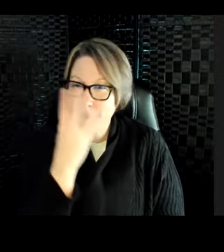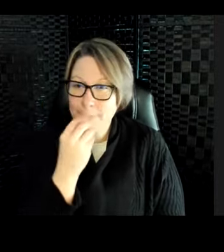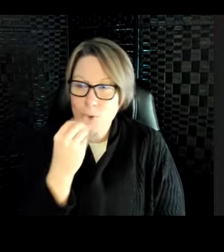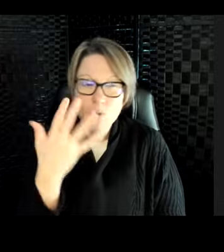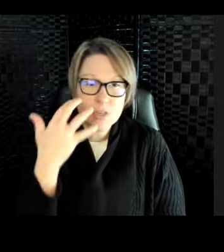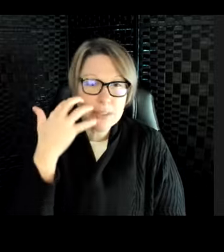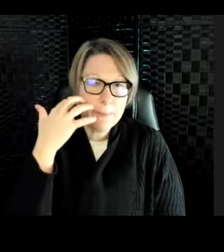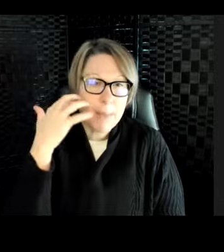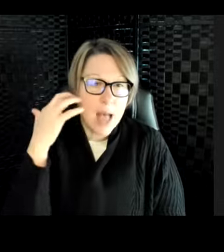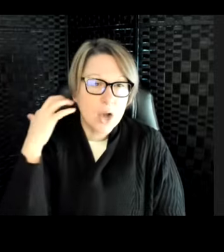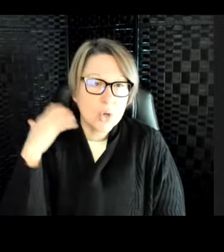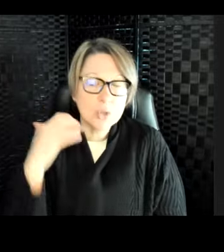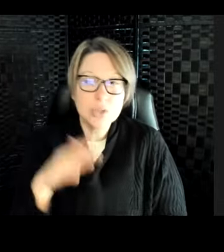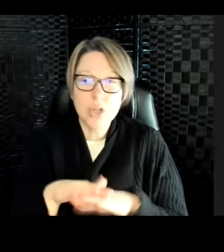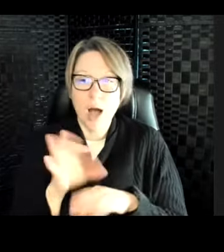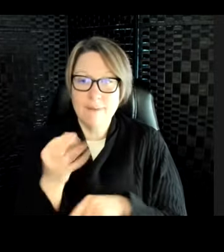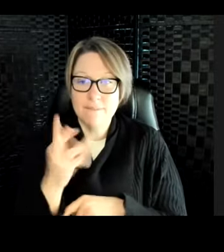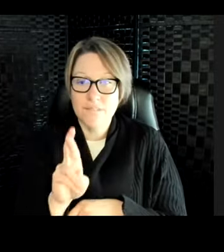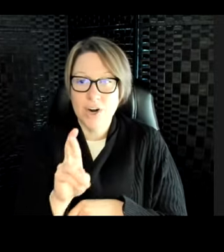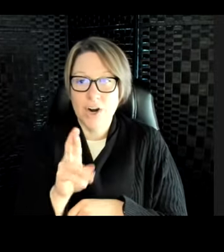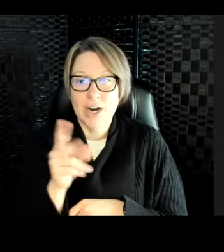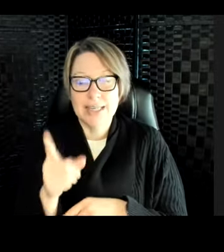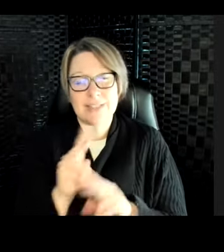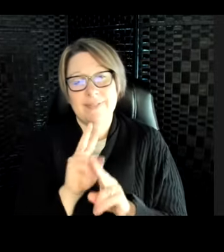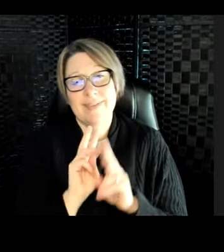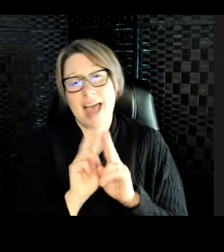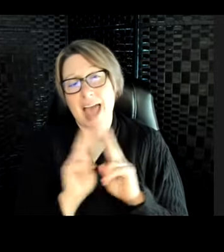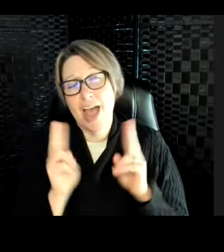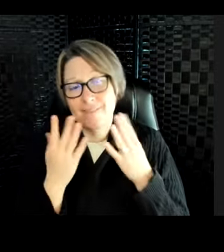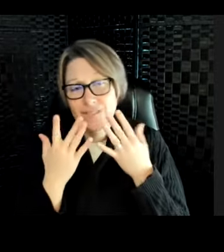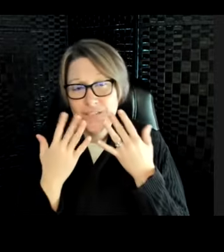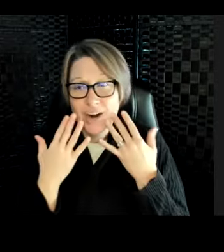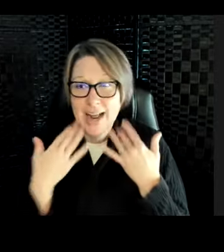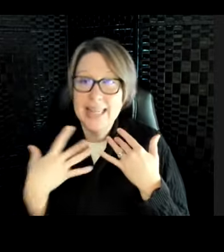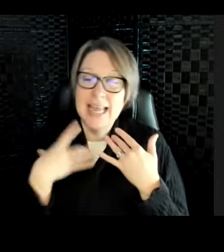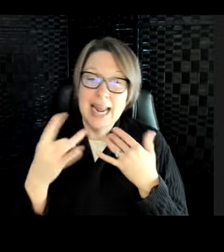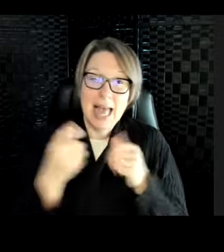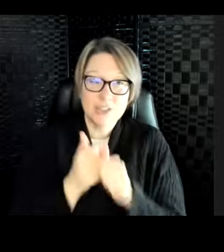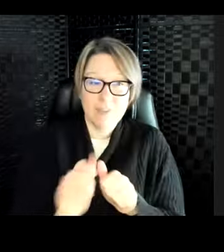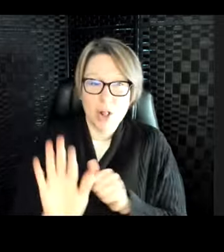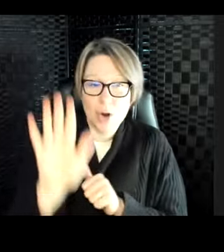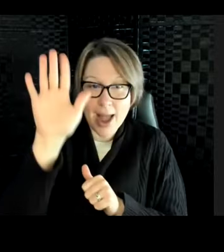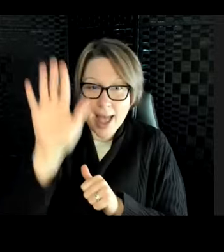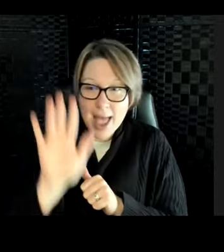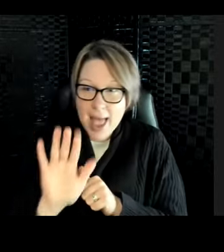his fur. And he is so friendly. He likes to follow your hand. And he likes to play.